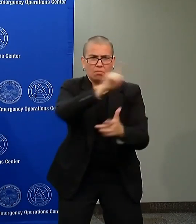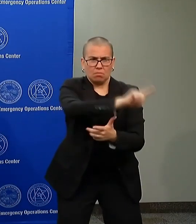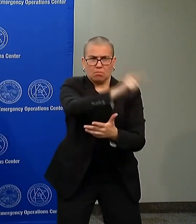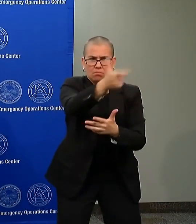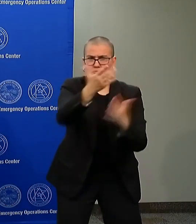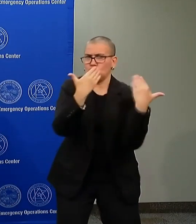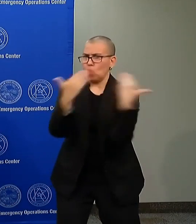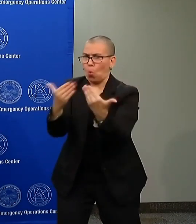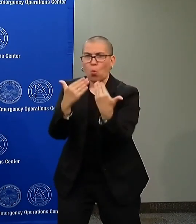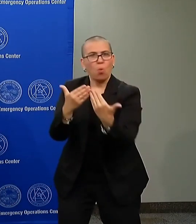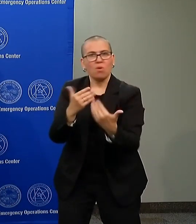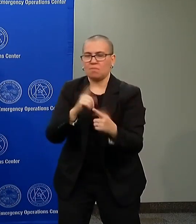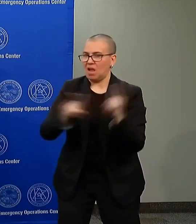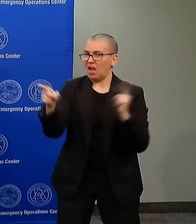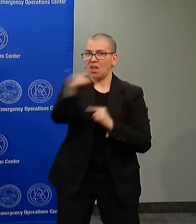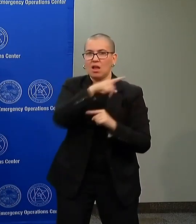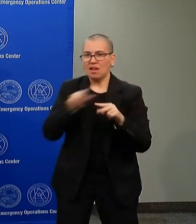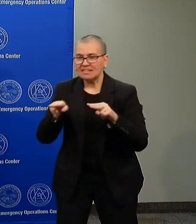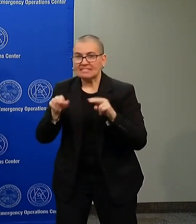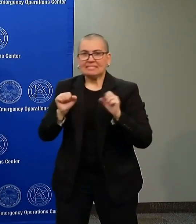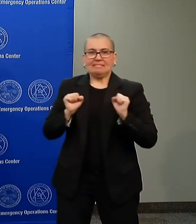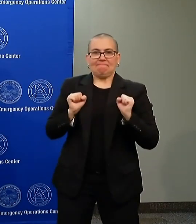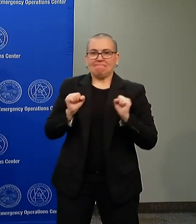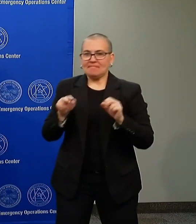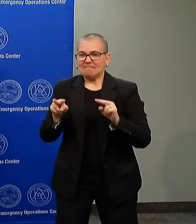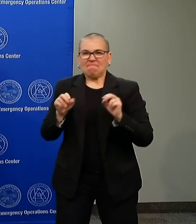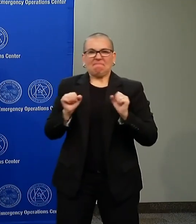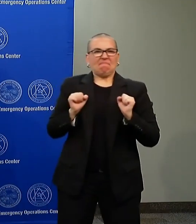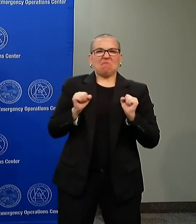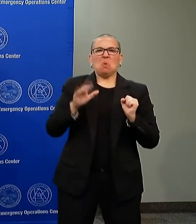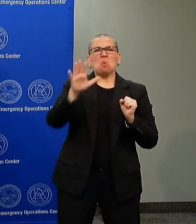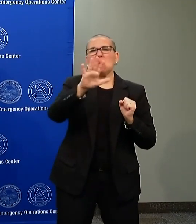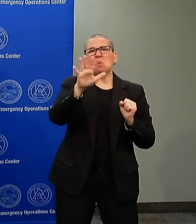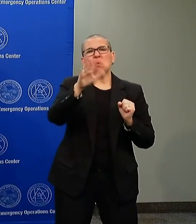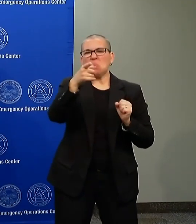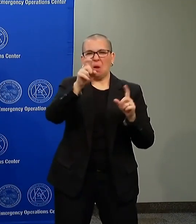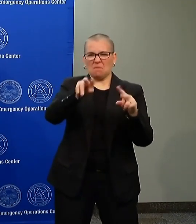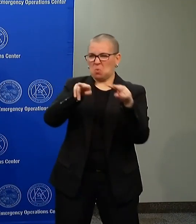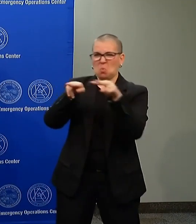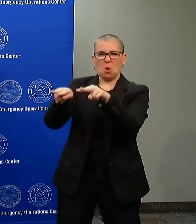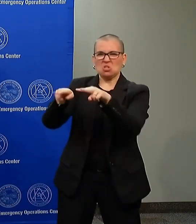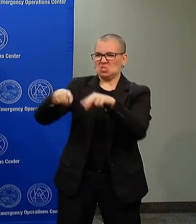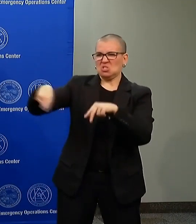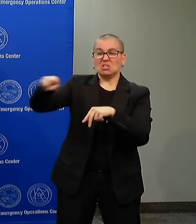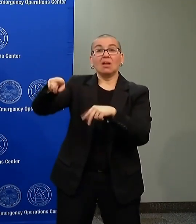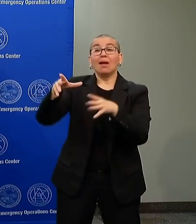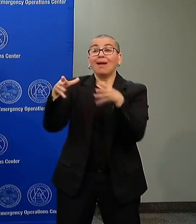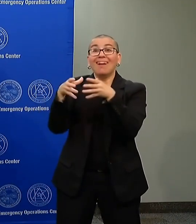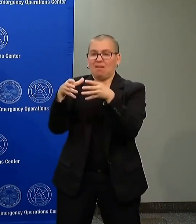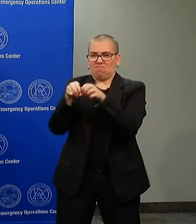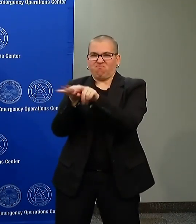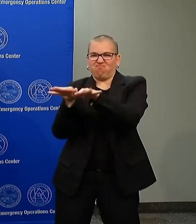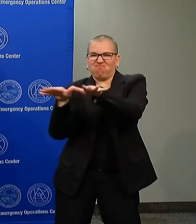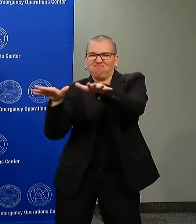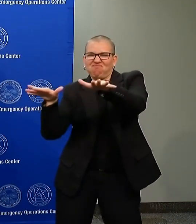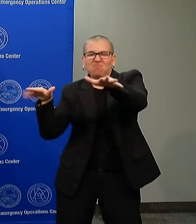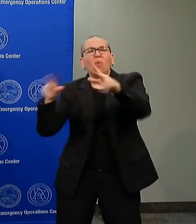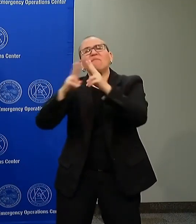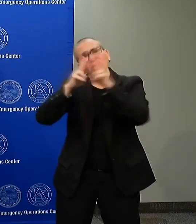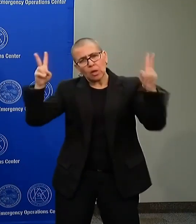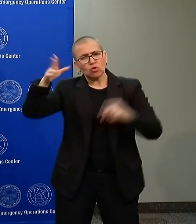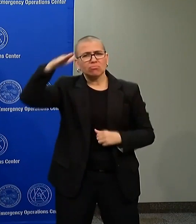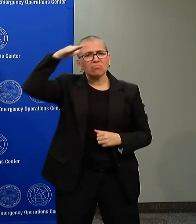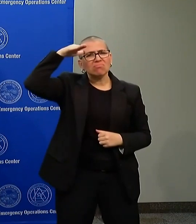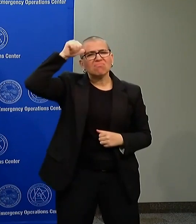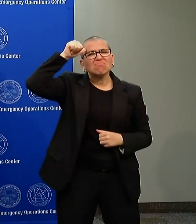We have watched these groups grow both in brazenness and we've watched them also grow in